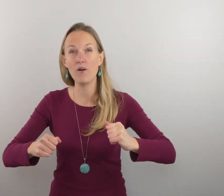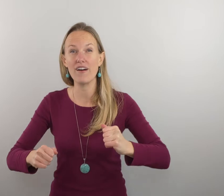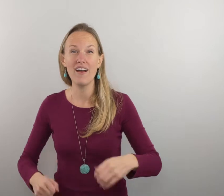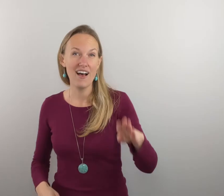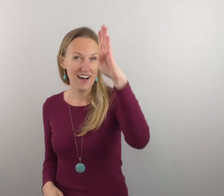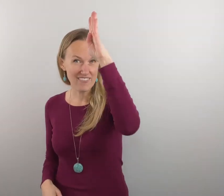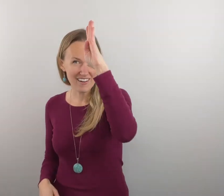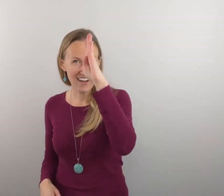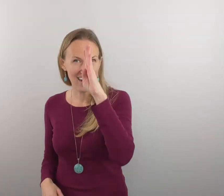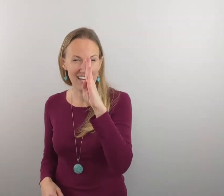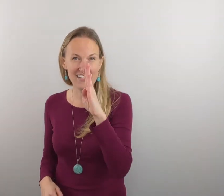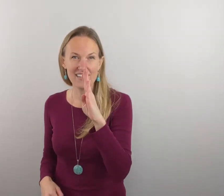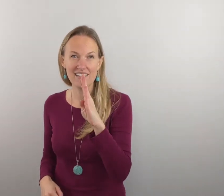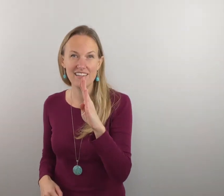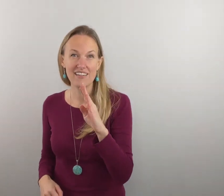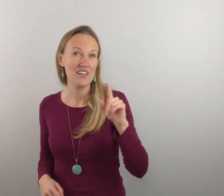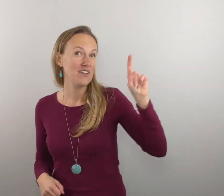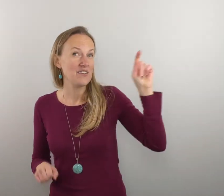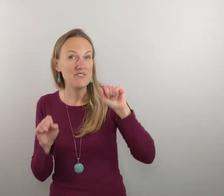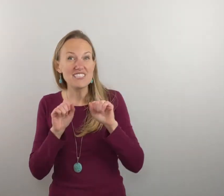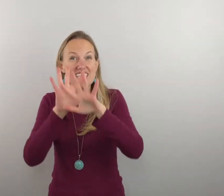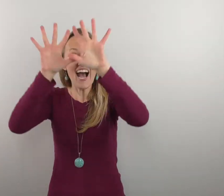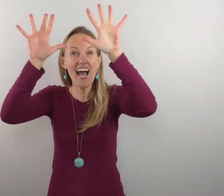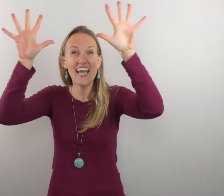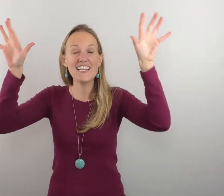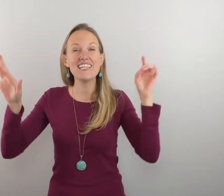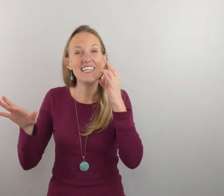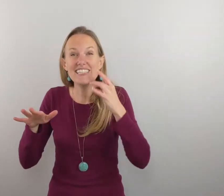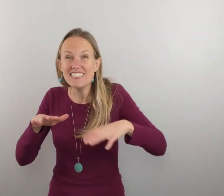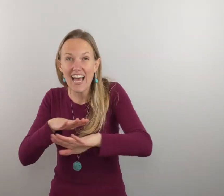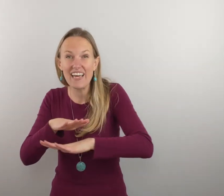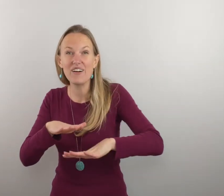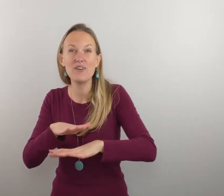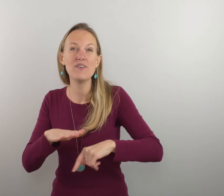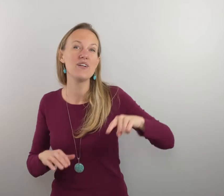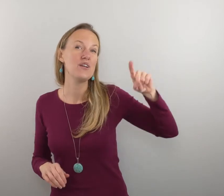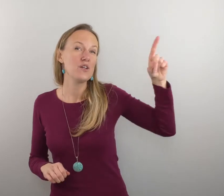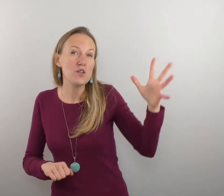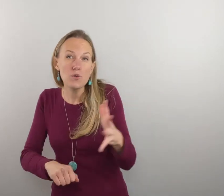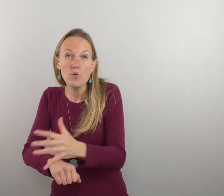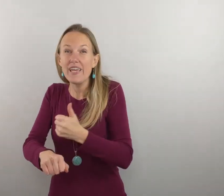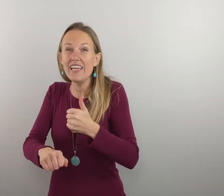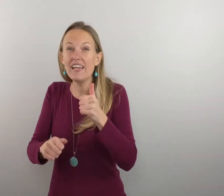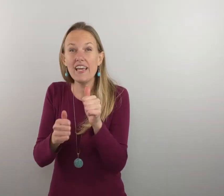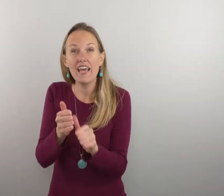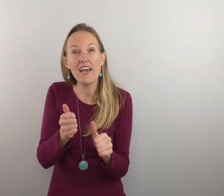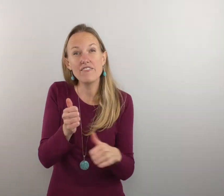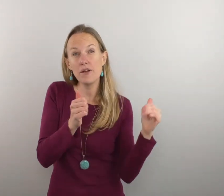of our god you shine in the shadow you win every